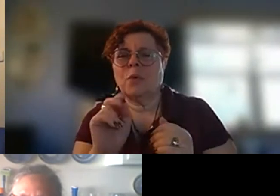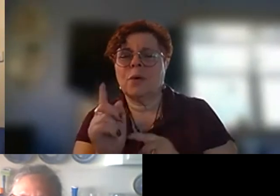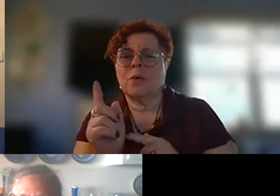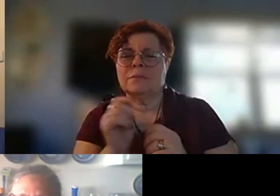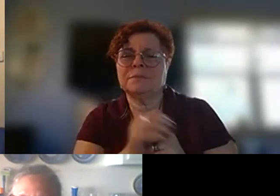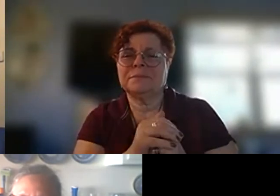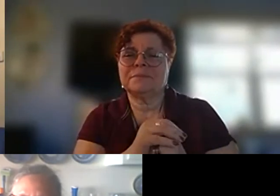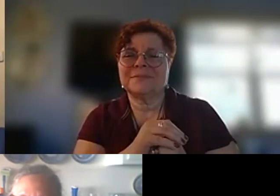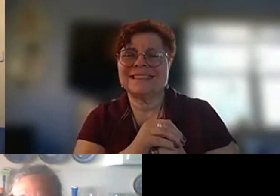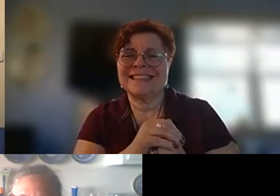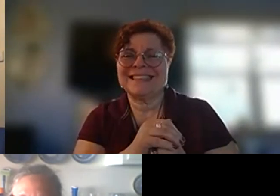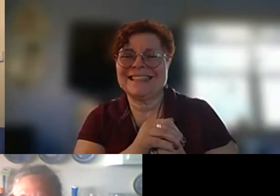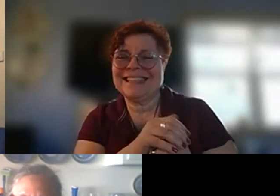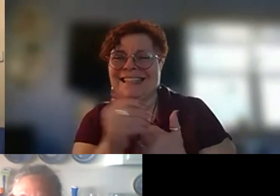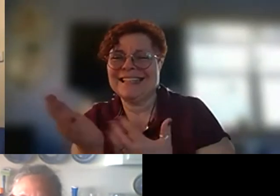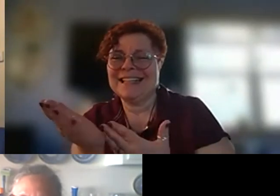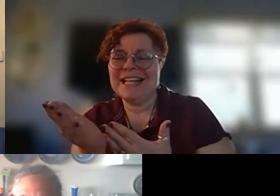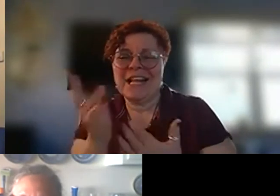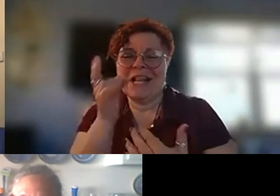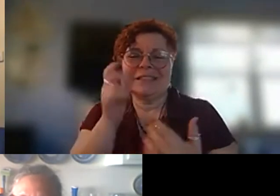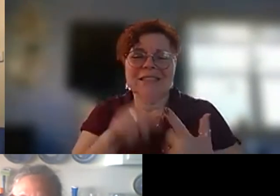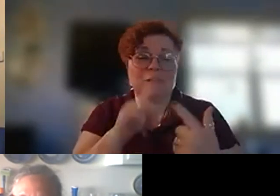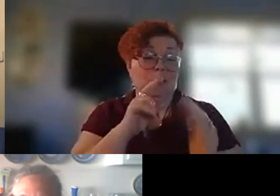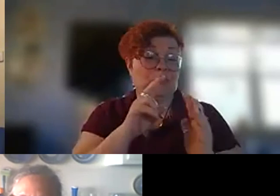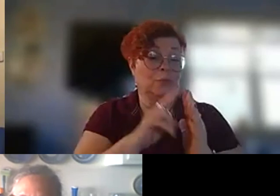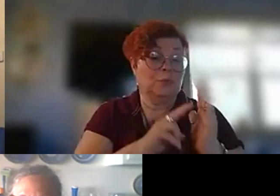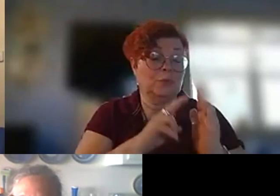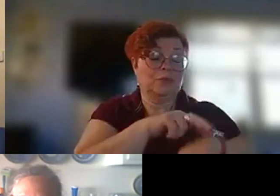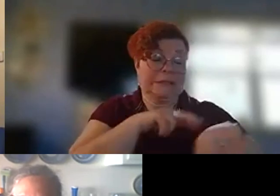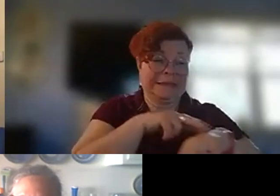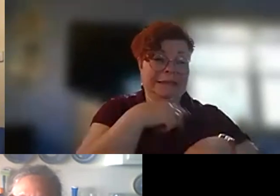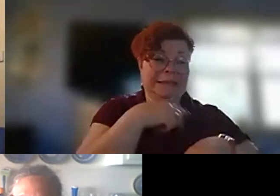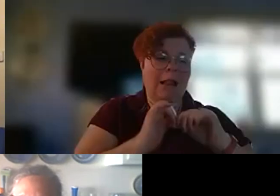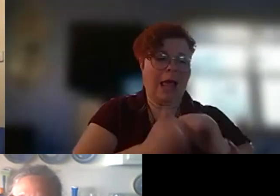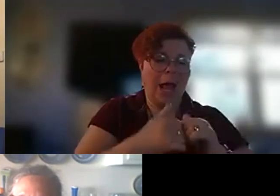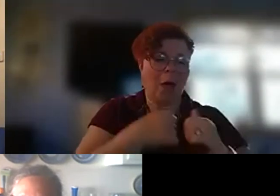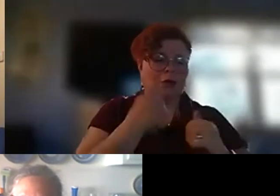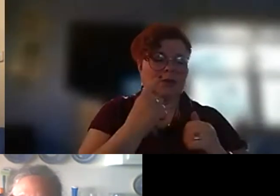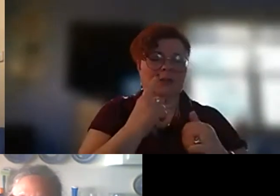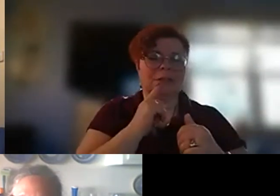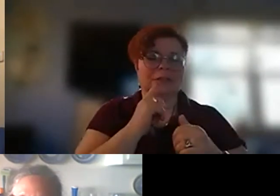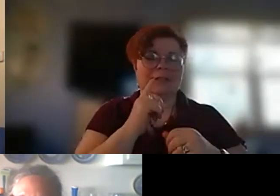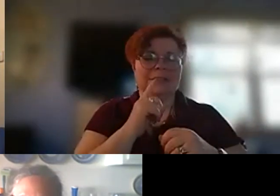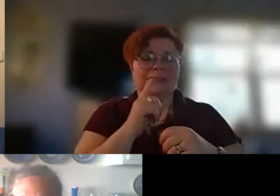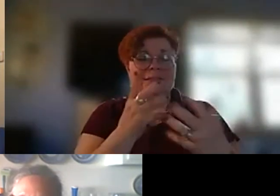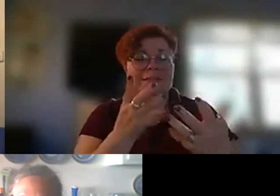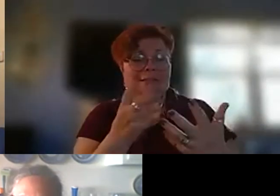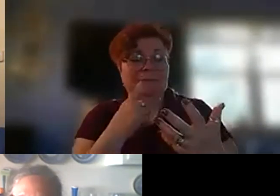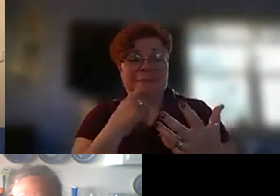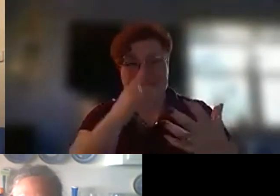okay we're just listening to read tell how she well i'm sorry how she decides how to